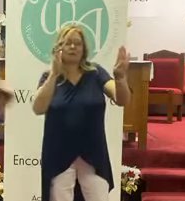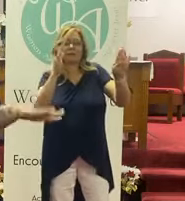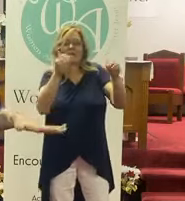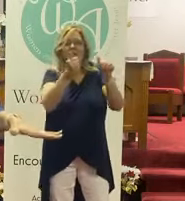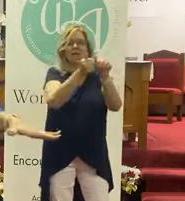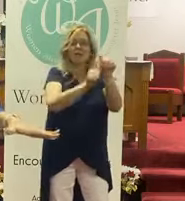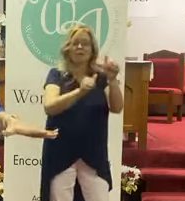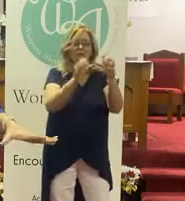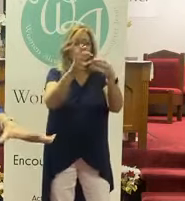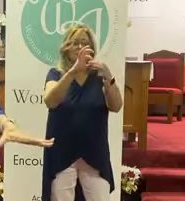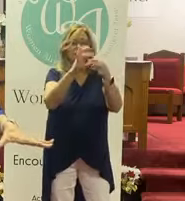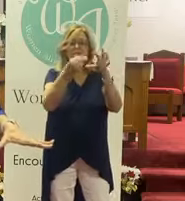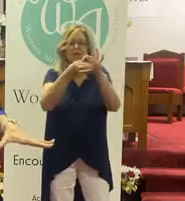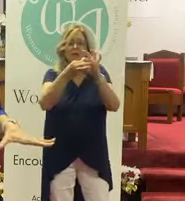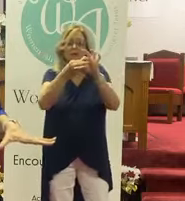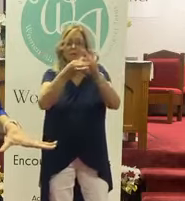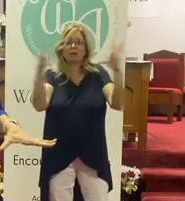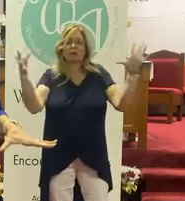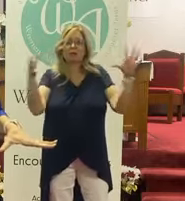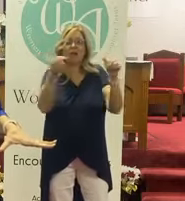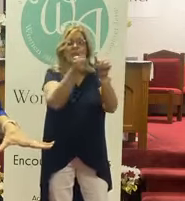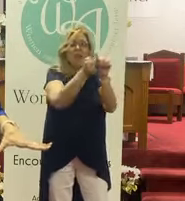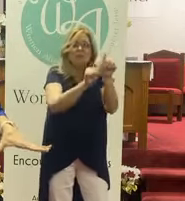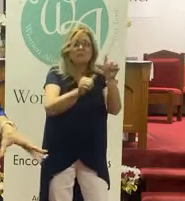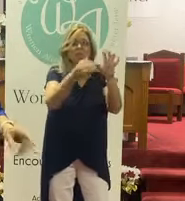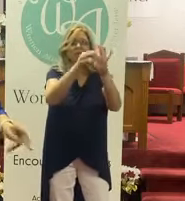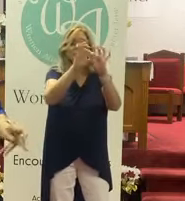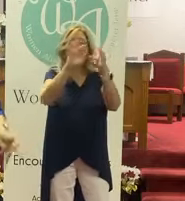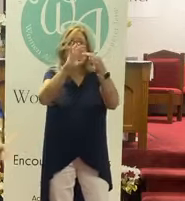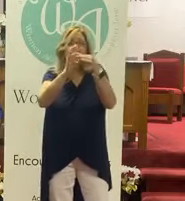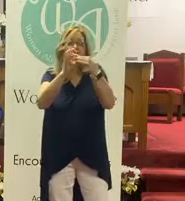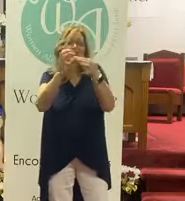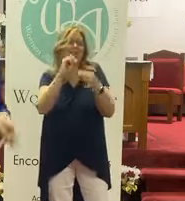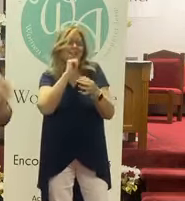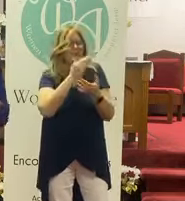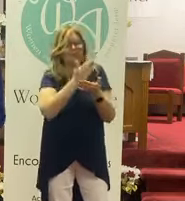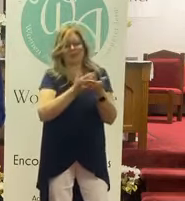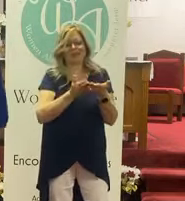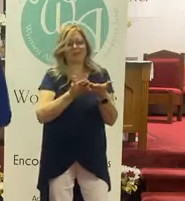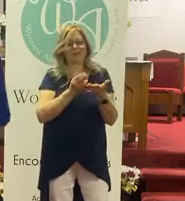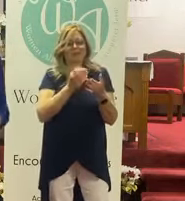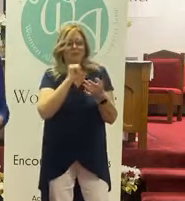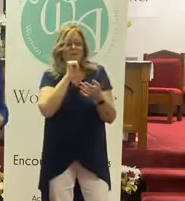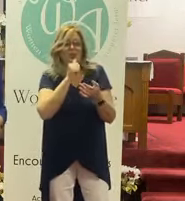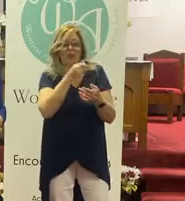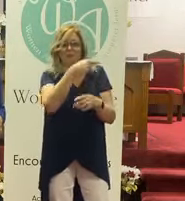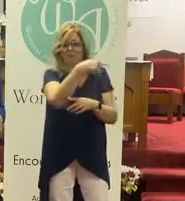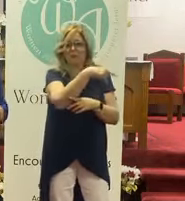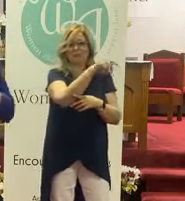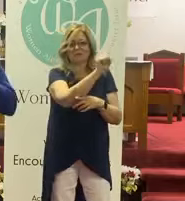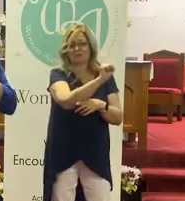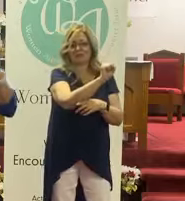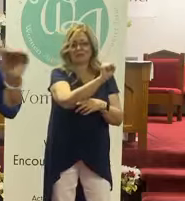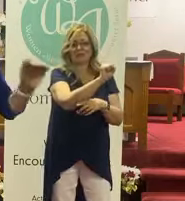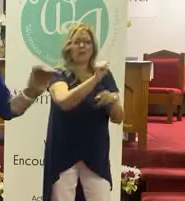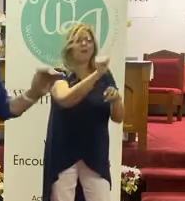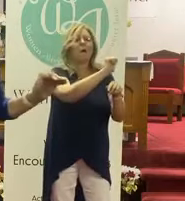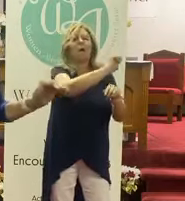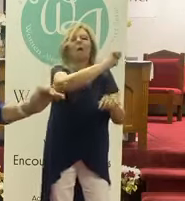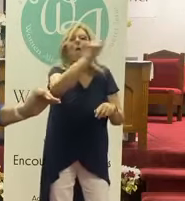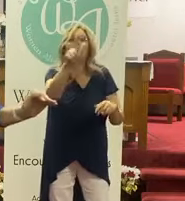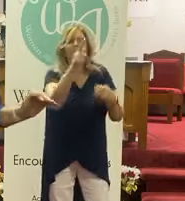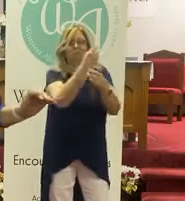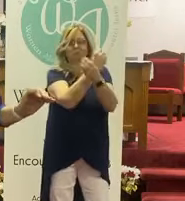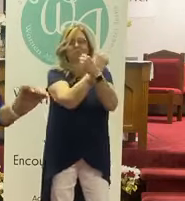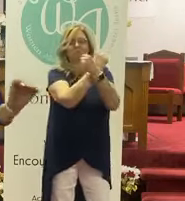And every chain to be broken. Every chain. Not just some. Not just Paul and Silas' chain. Every chain